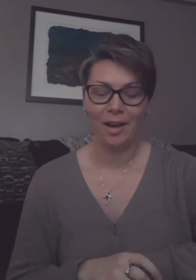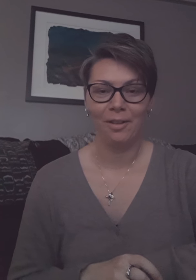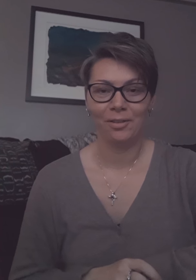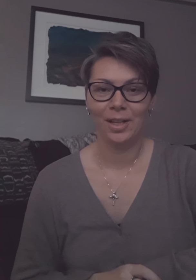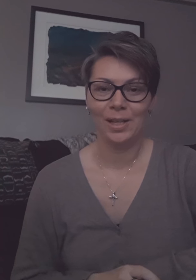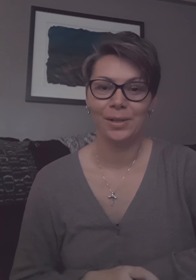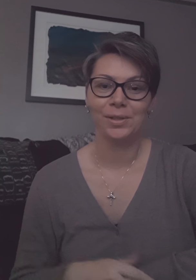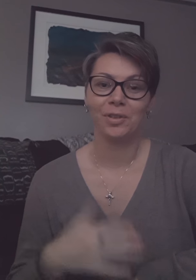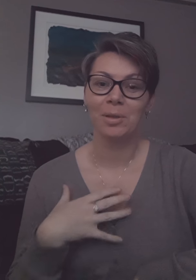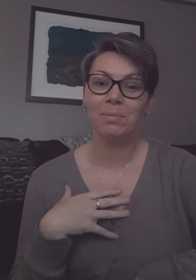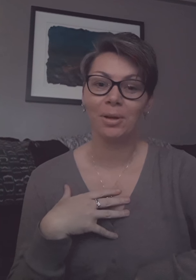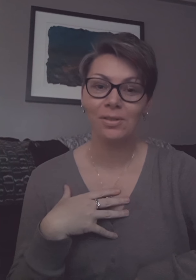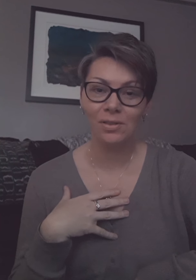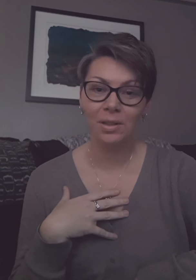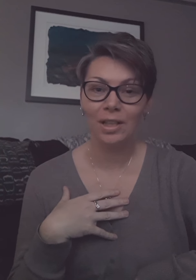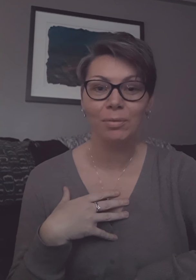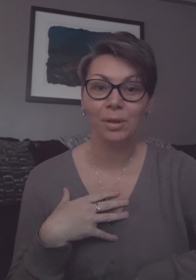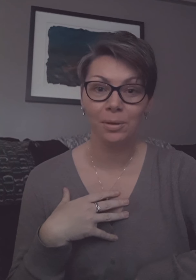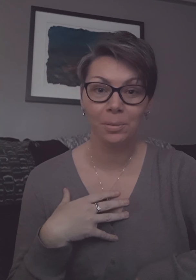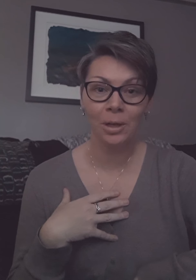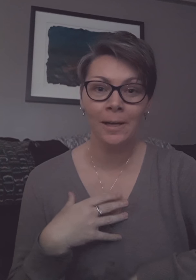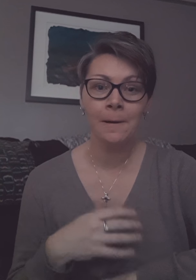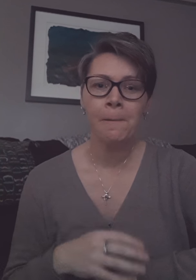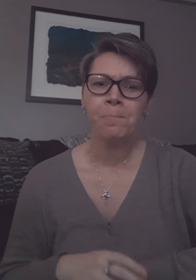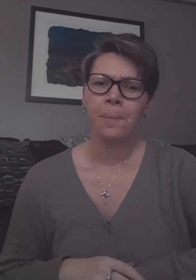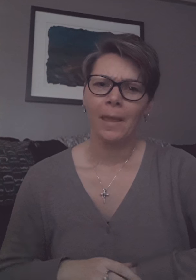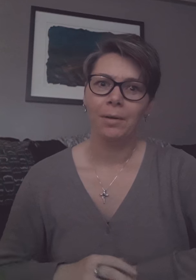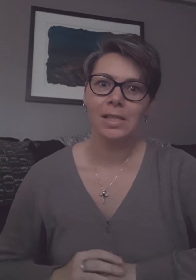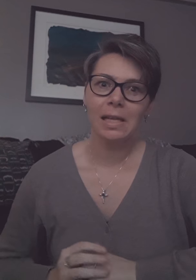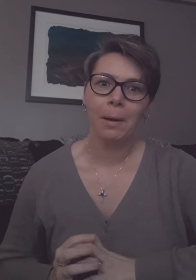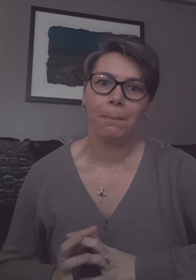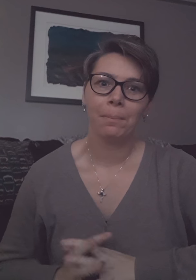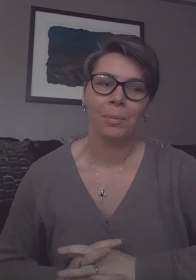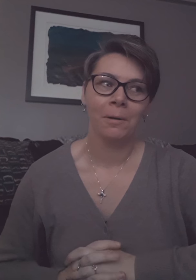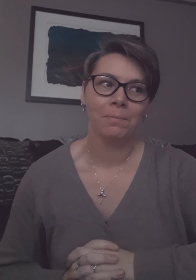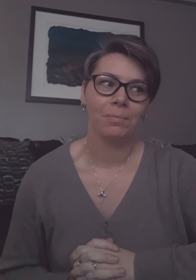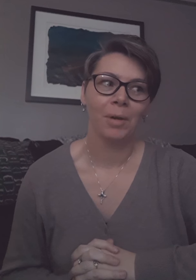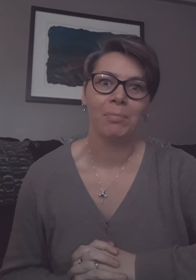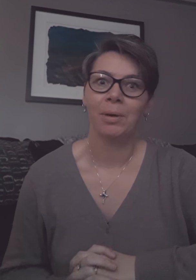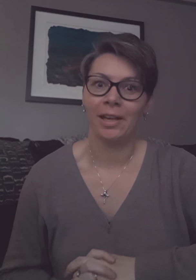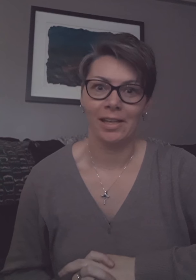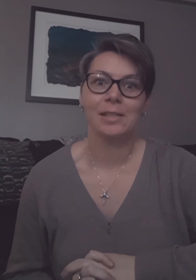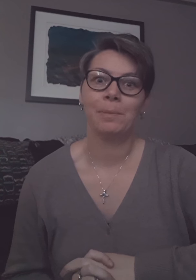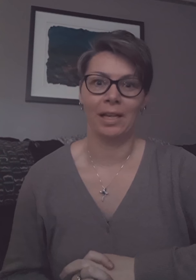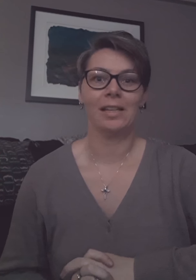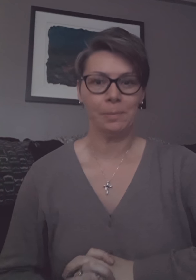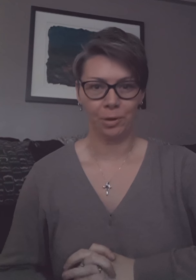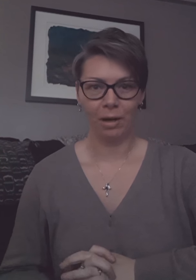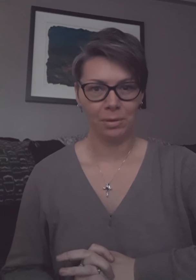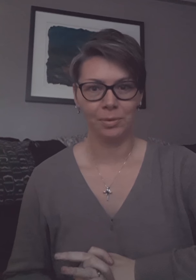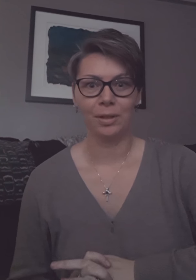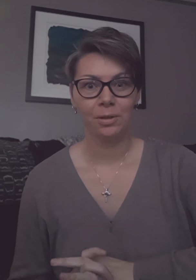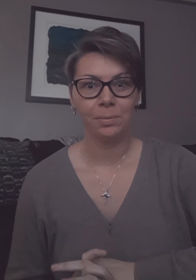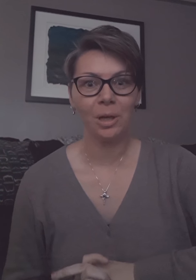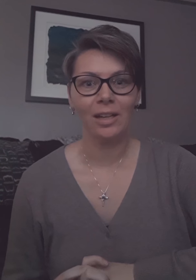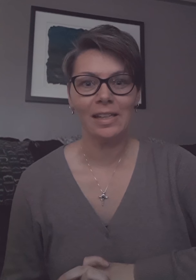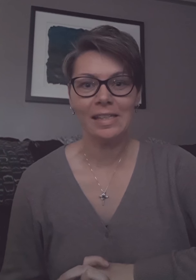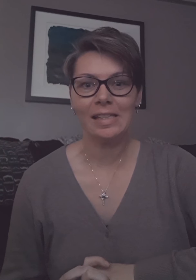other videos for me personally with Lupron I would say my my my biggest biggest problem with Lupron is